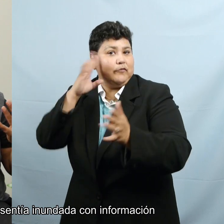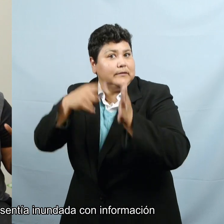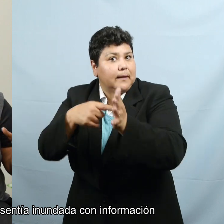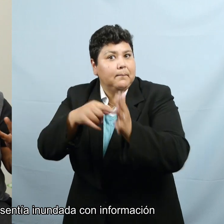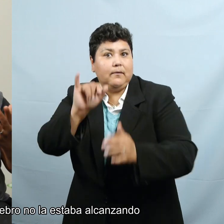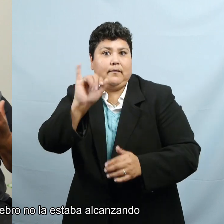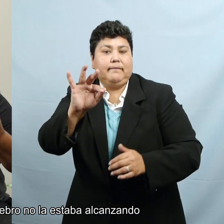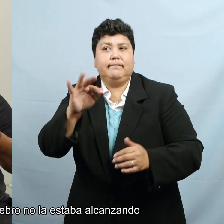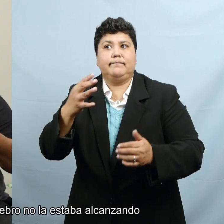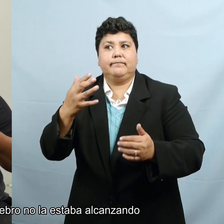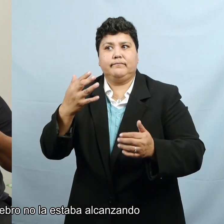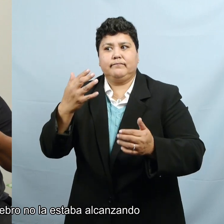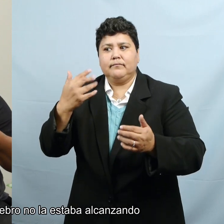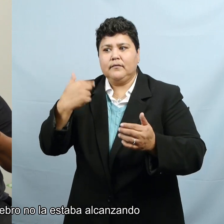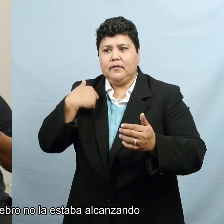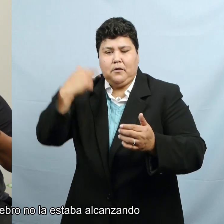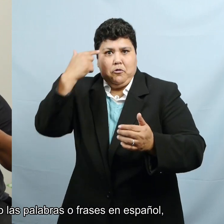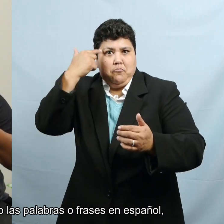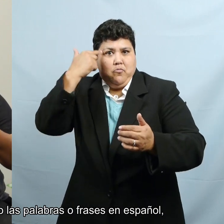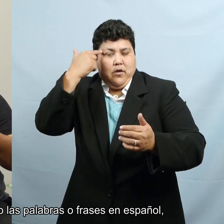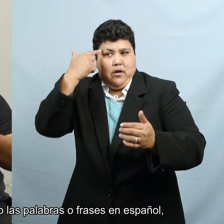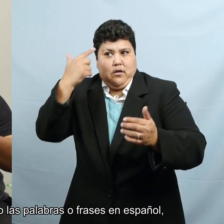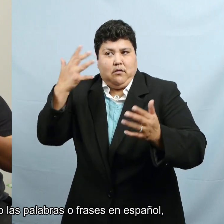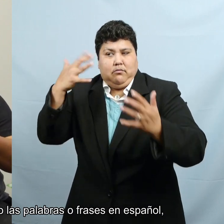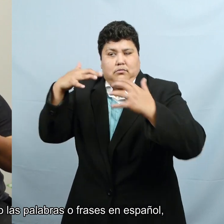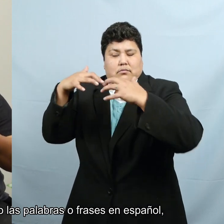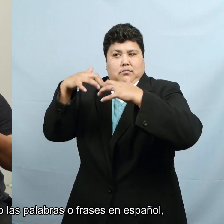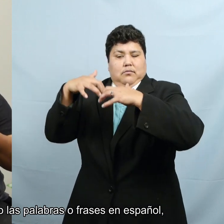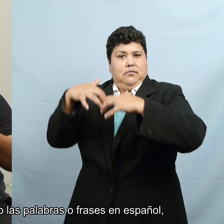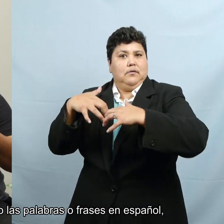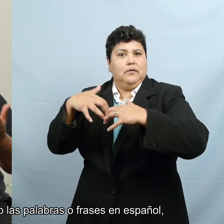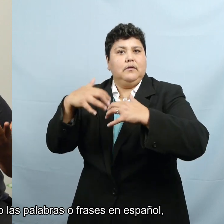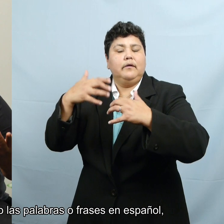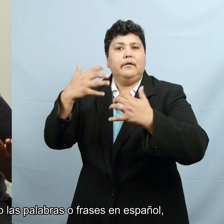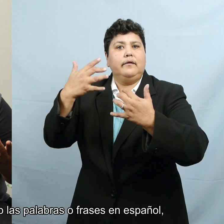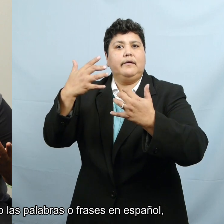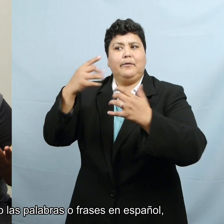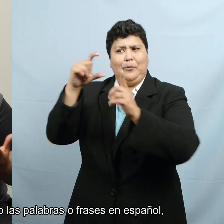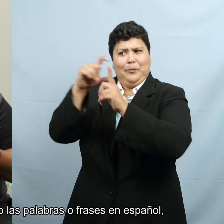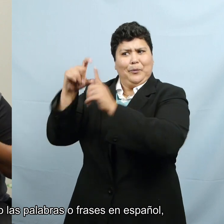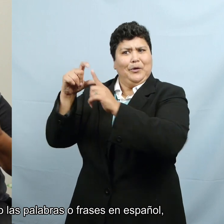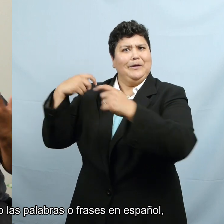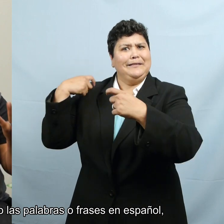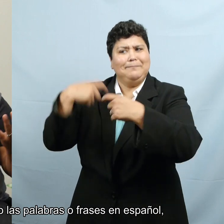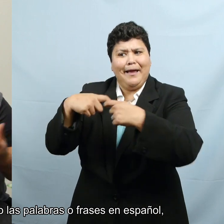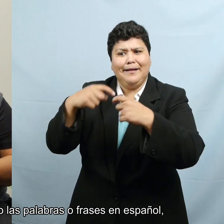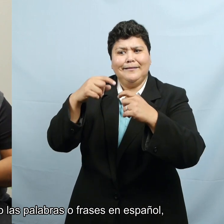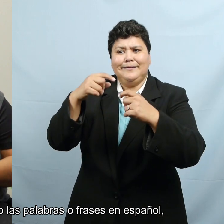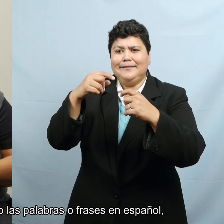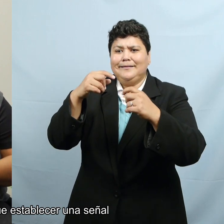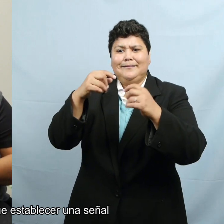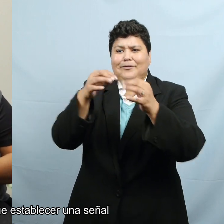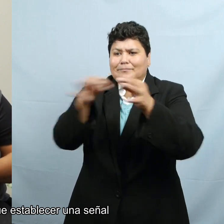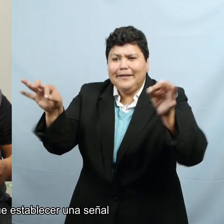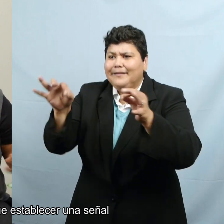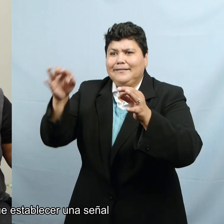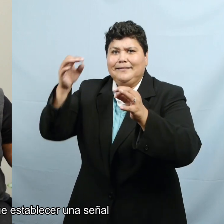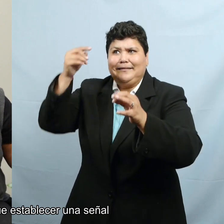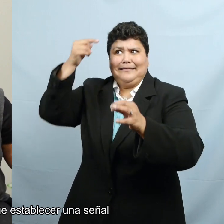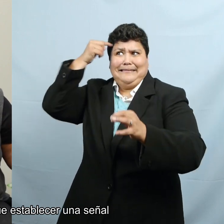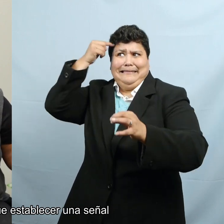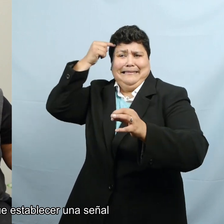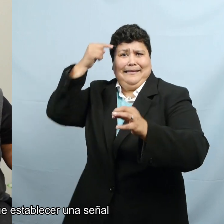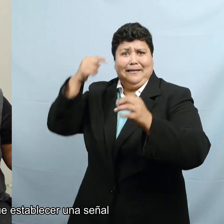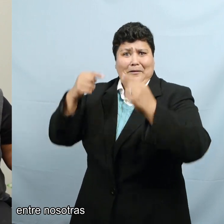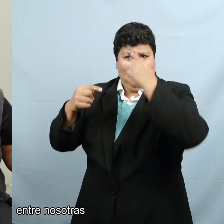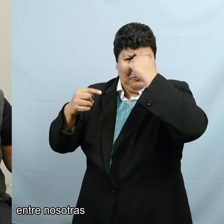by the information and my brain was not catching up and not accessing the Spanish words or, or phrases, uh,